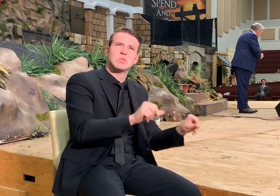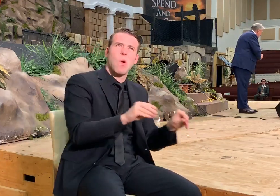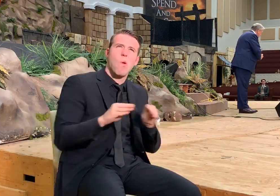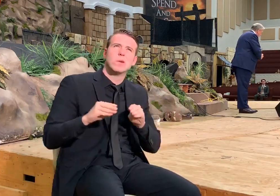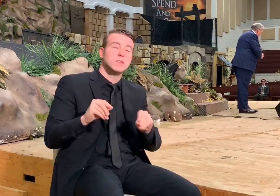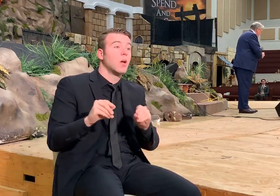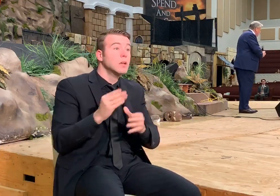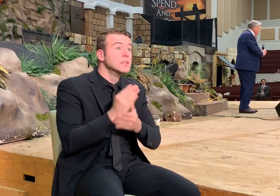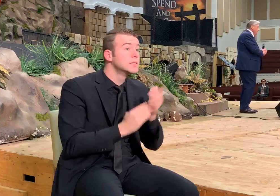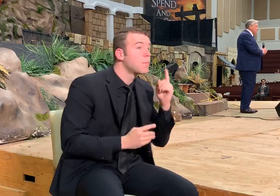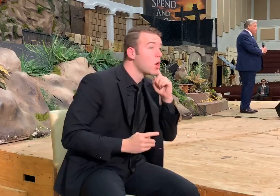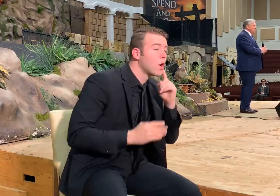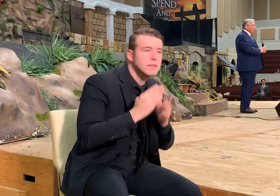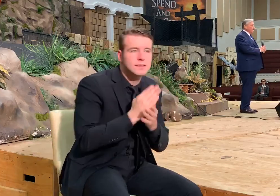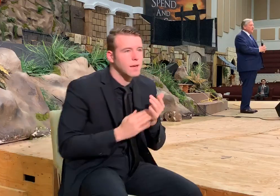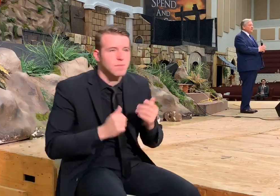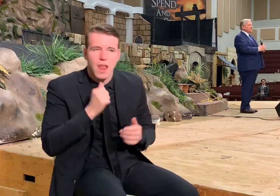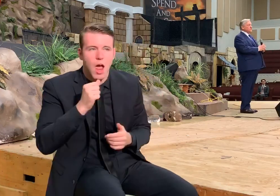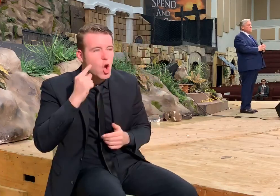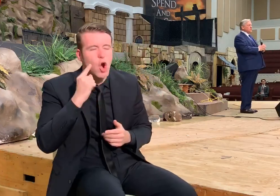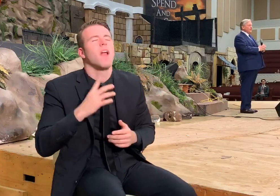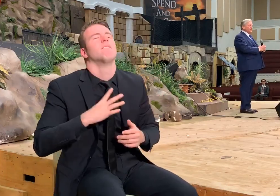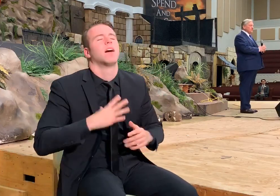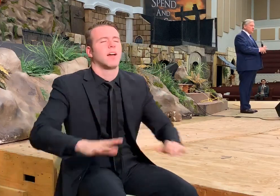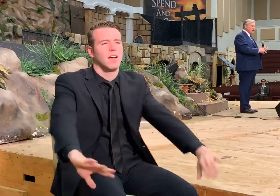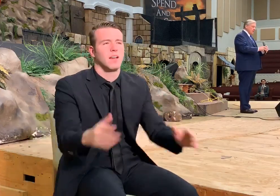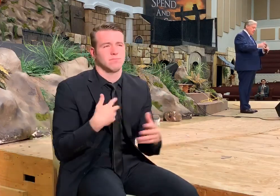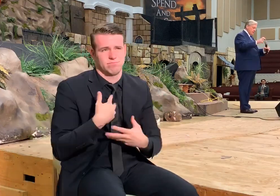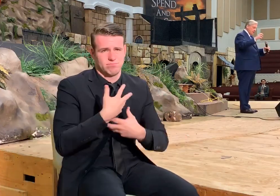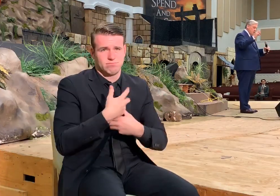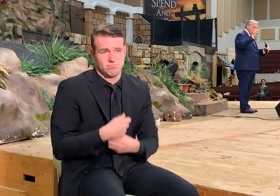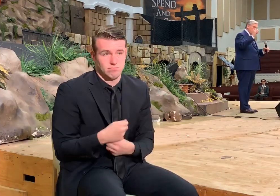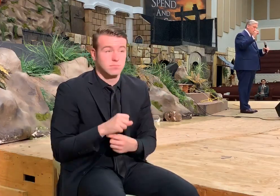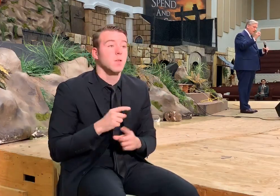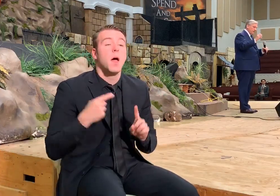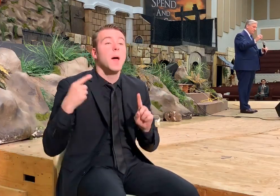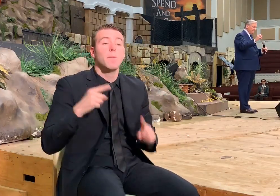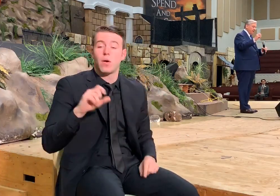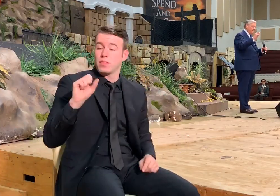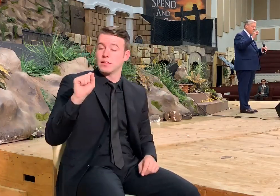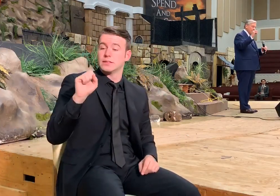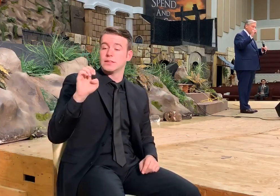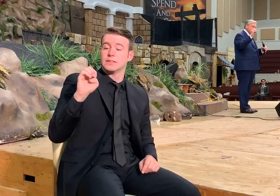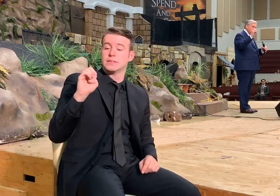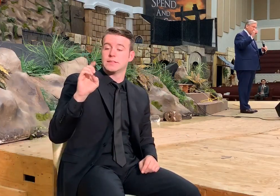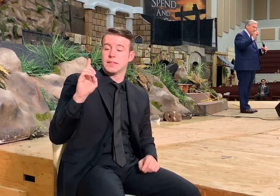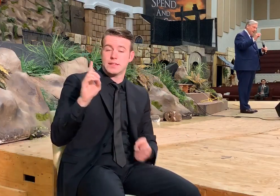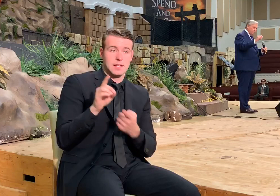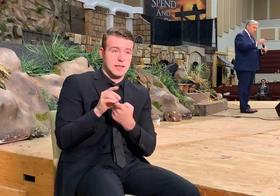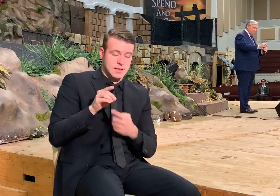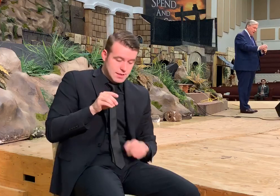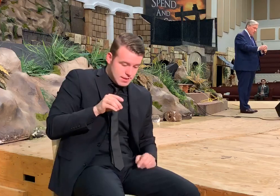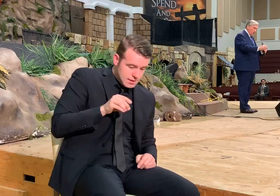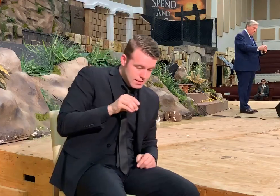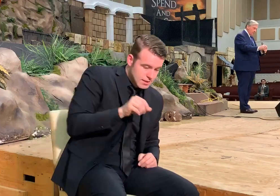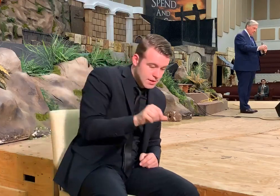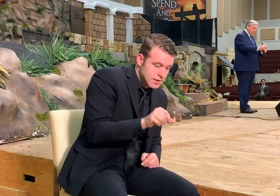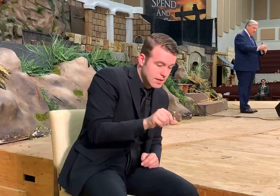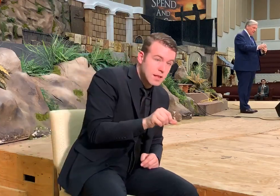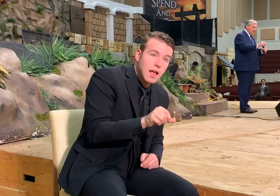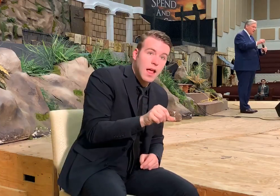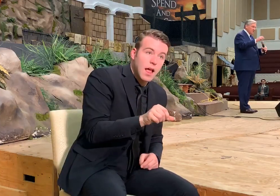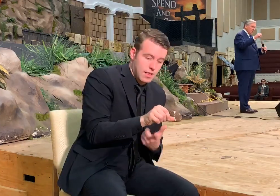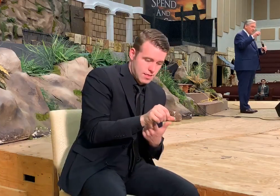Although some of you have. have. The point is, is that the seed, the kingdom of heaven was like something that was buried.